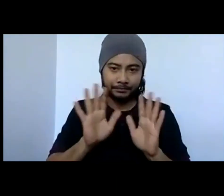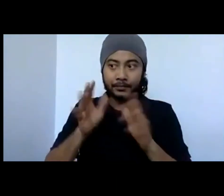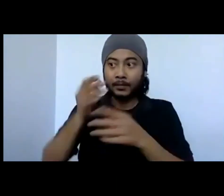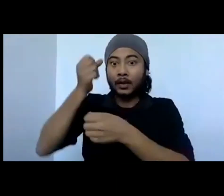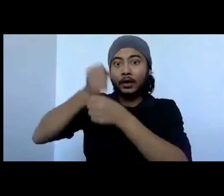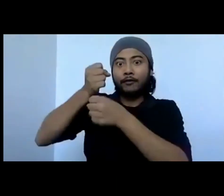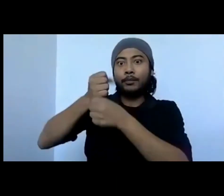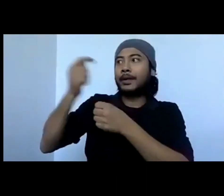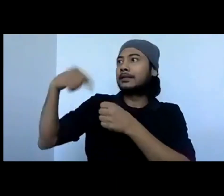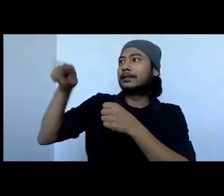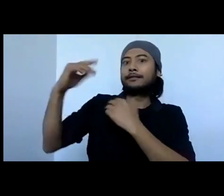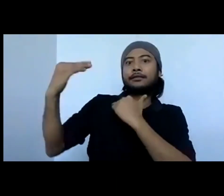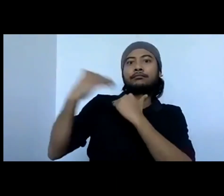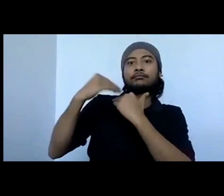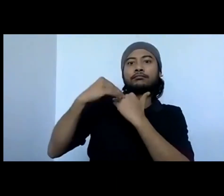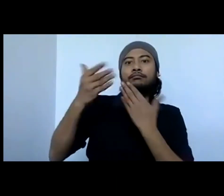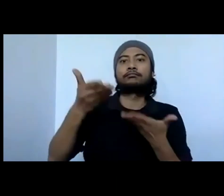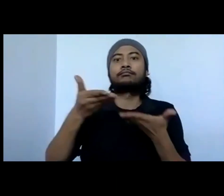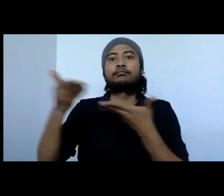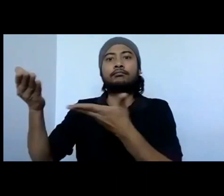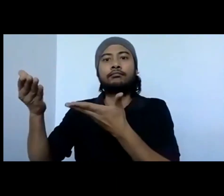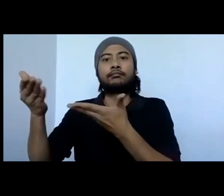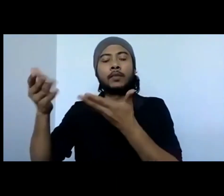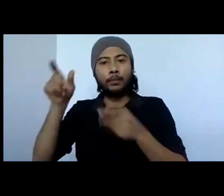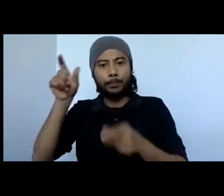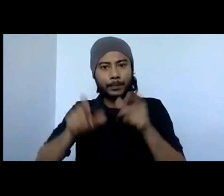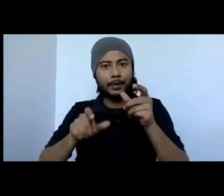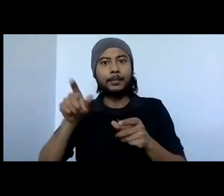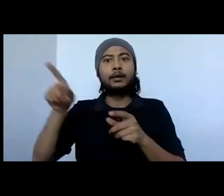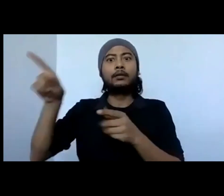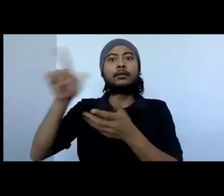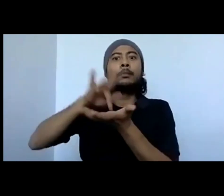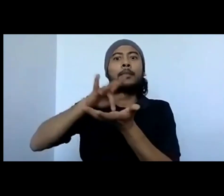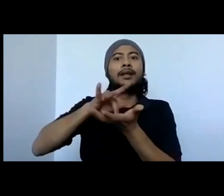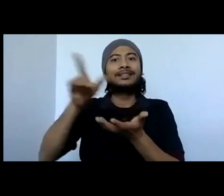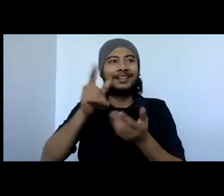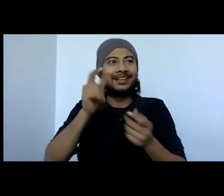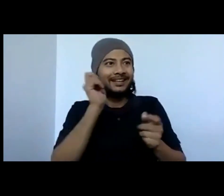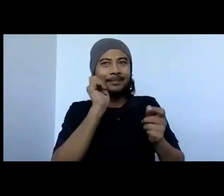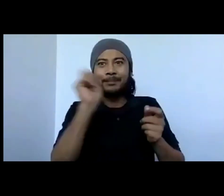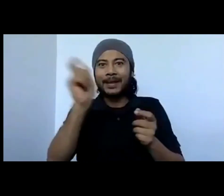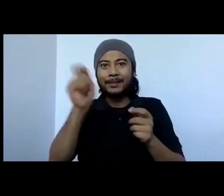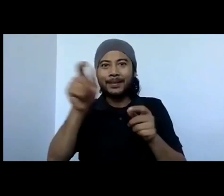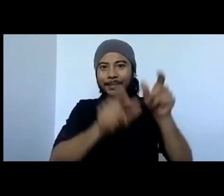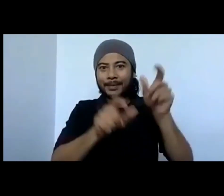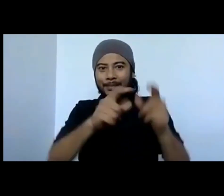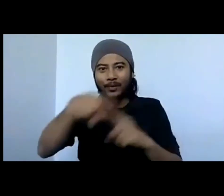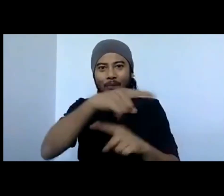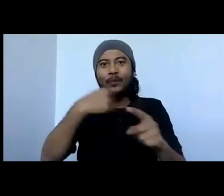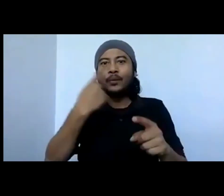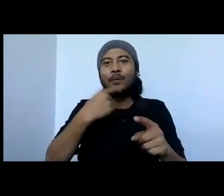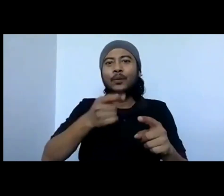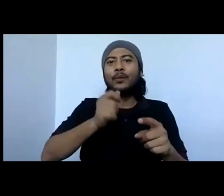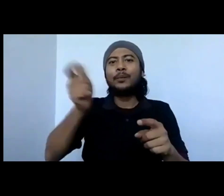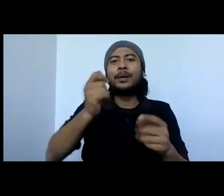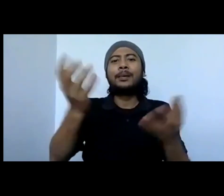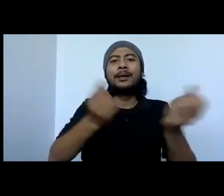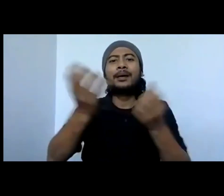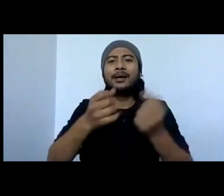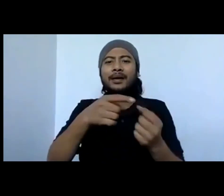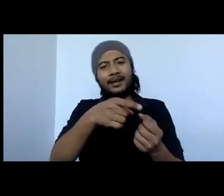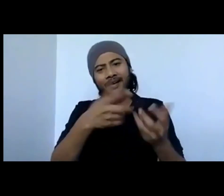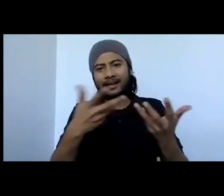terms of safeguarding consumer interest, cuts should have an extended arm in these countries, not only